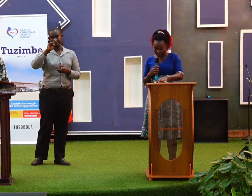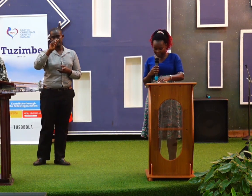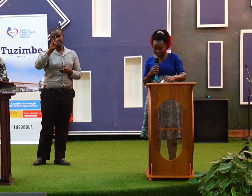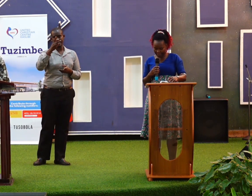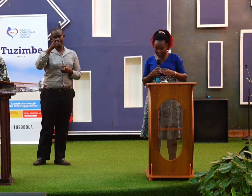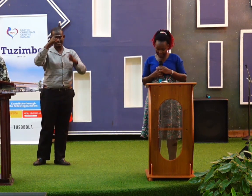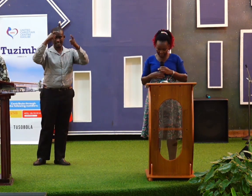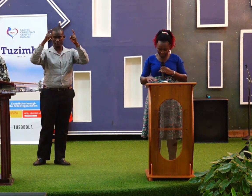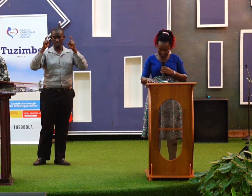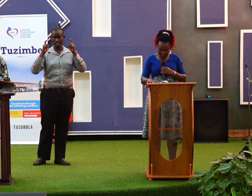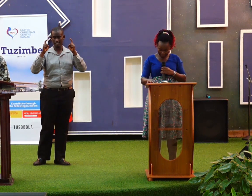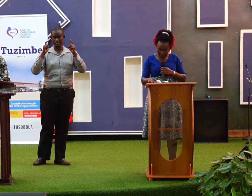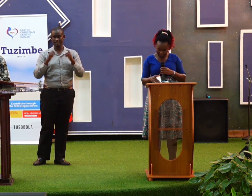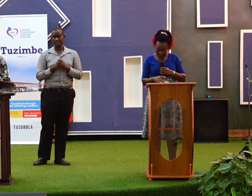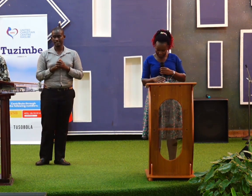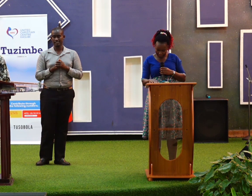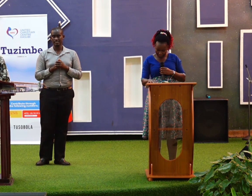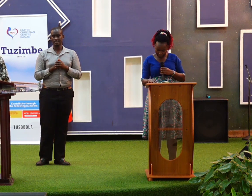in 2nd Timothy